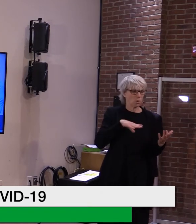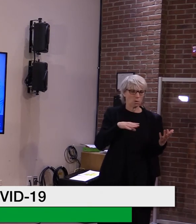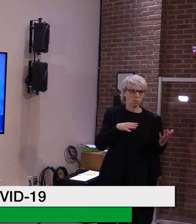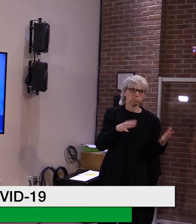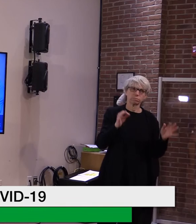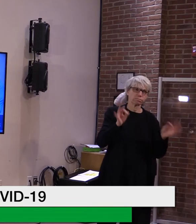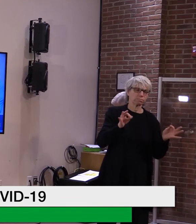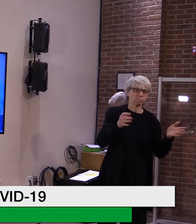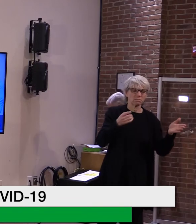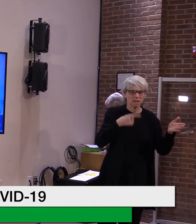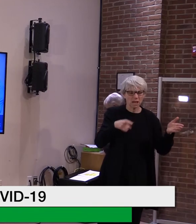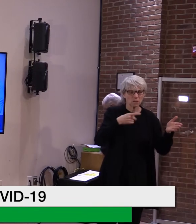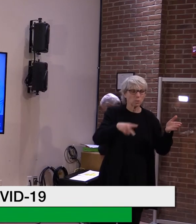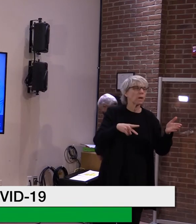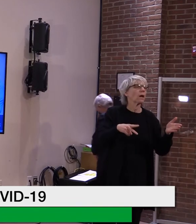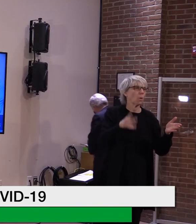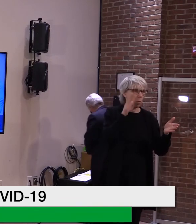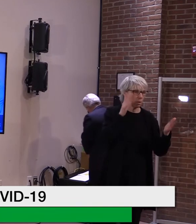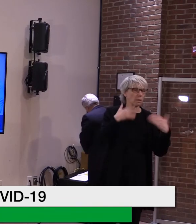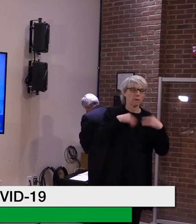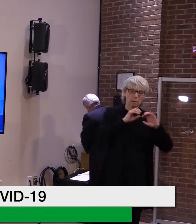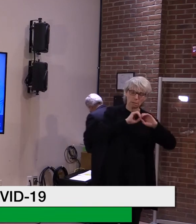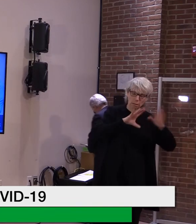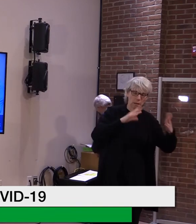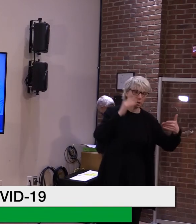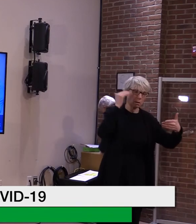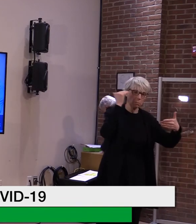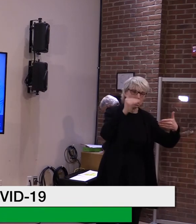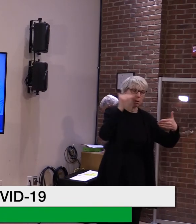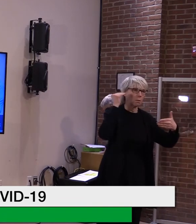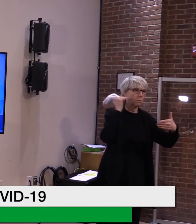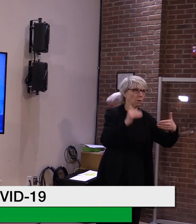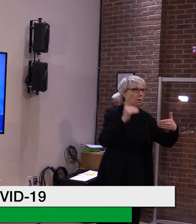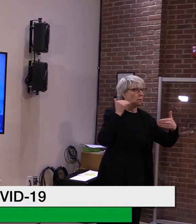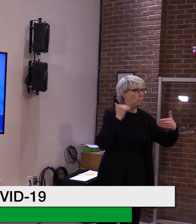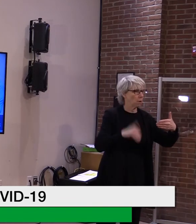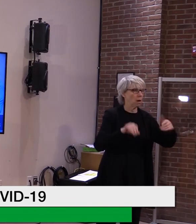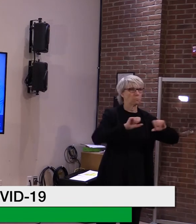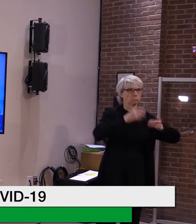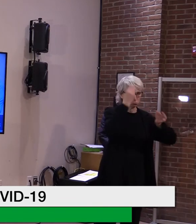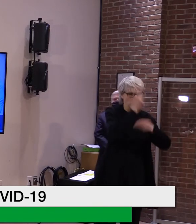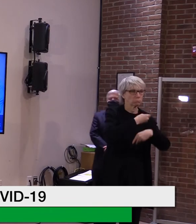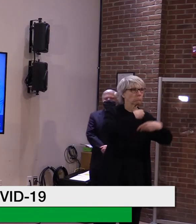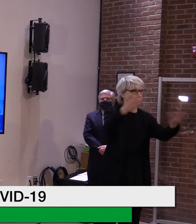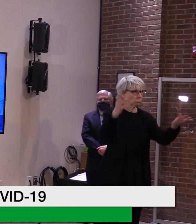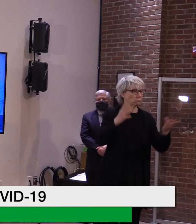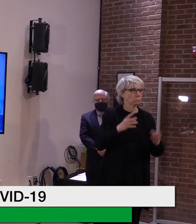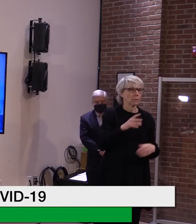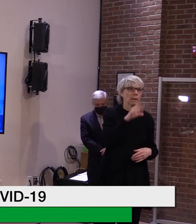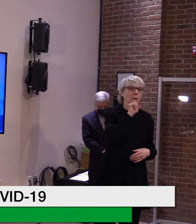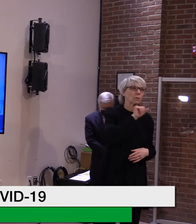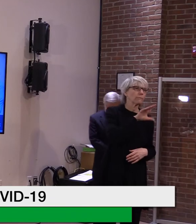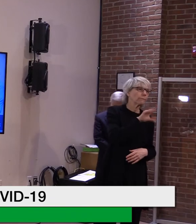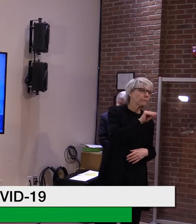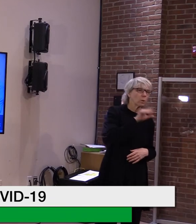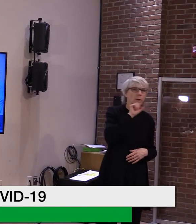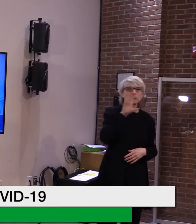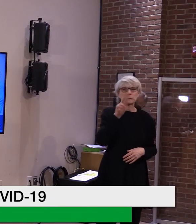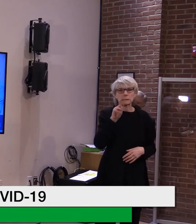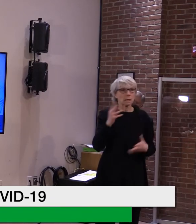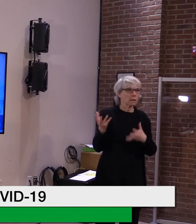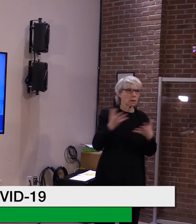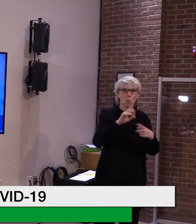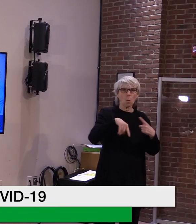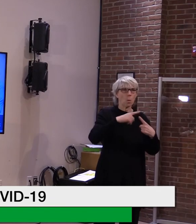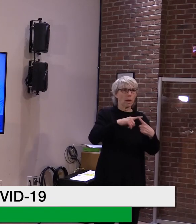uh, lay out our plan, our strategy, uh, for, uh, the age bands and, and when you might expect, uh, those to